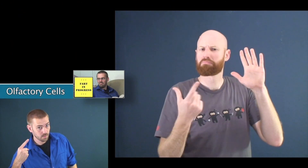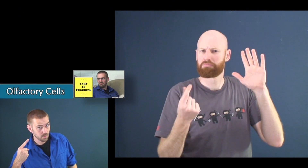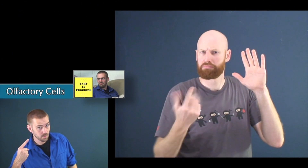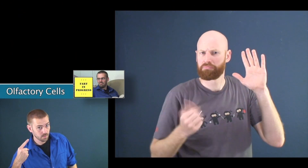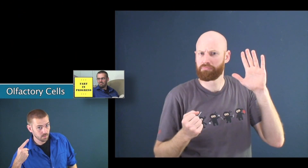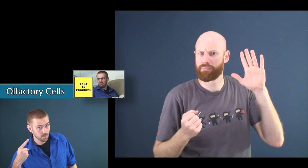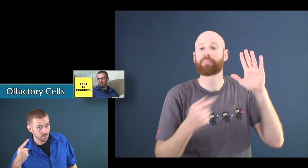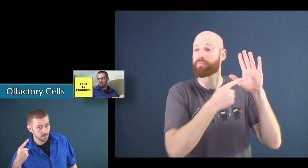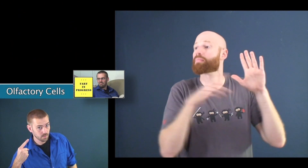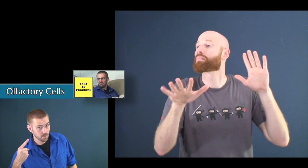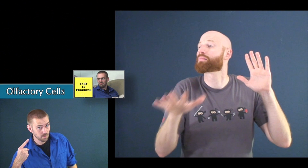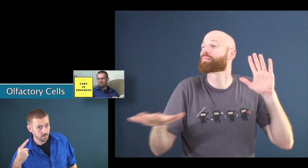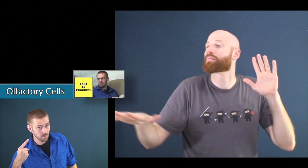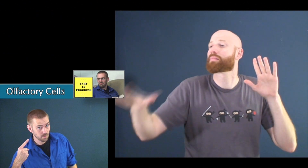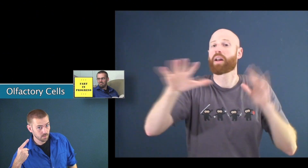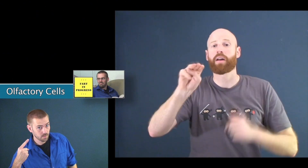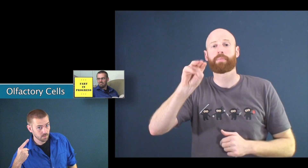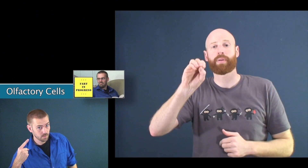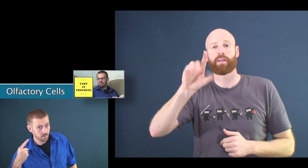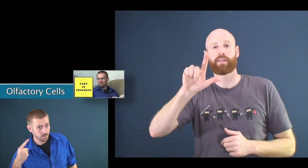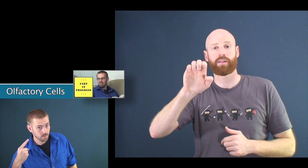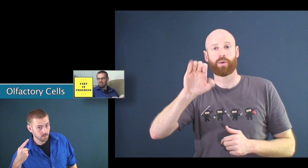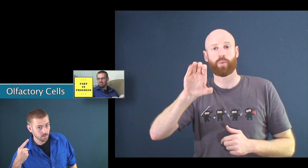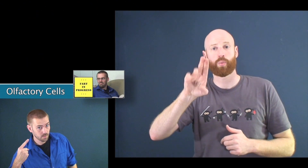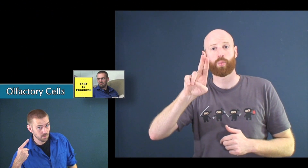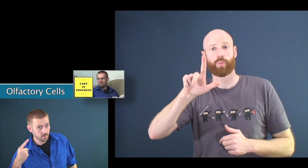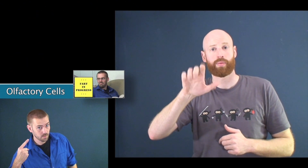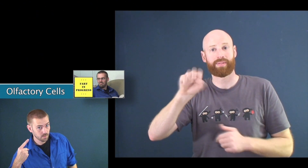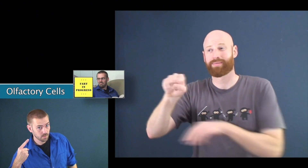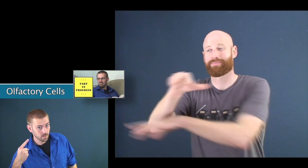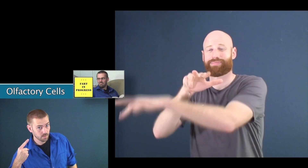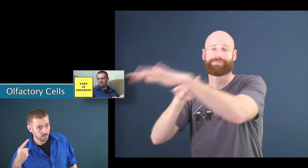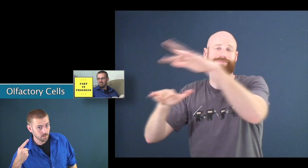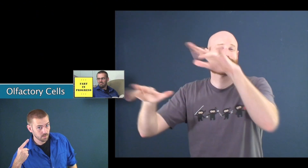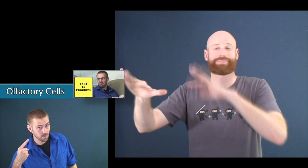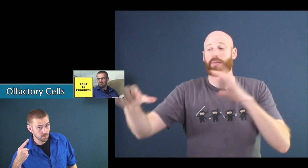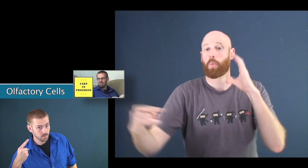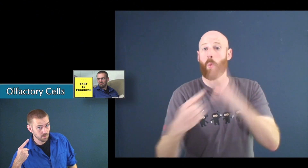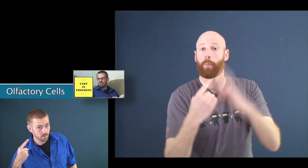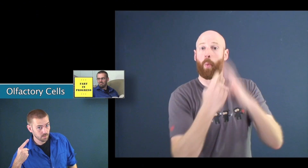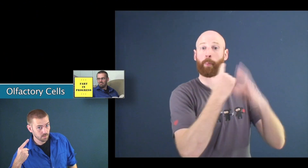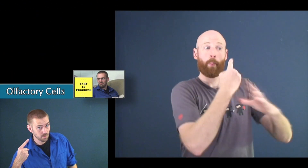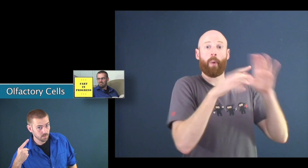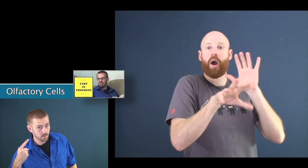environment are sniffed into the nose the olfactory cells come into contact with them